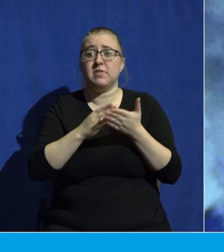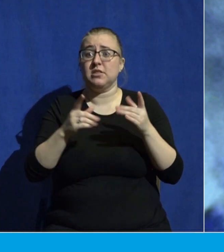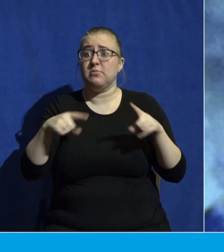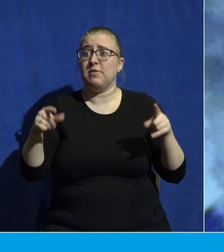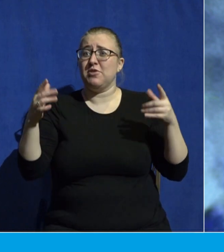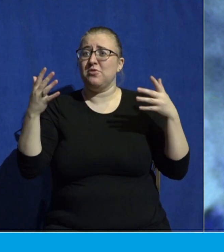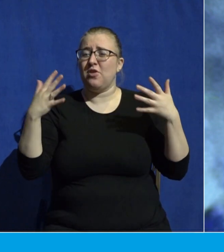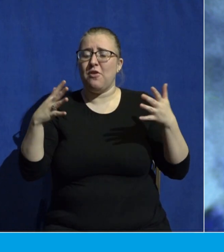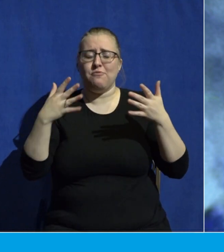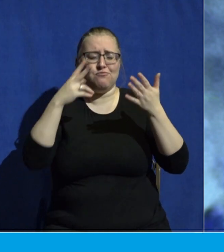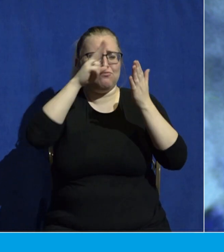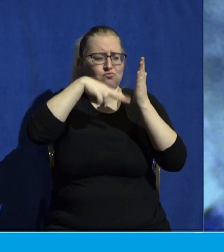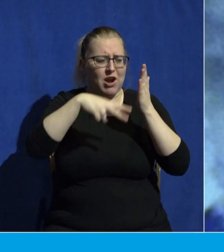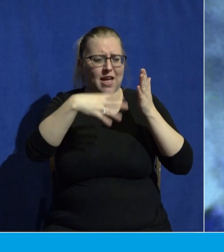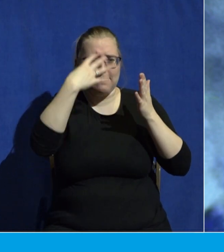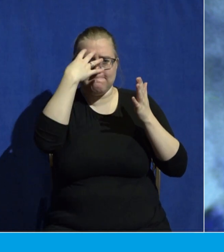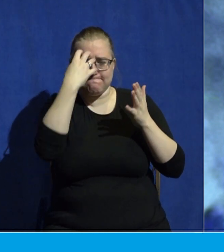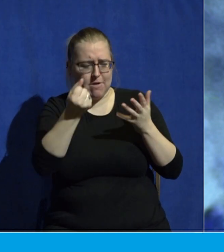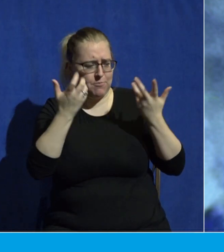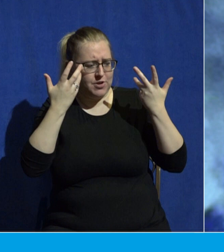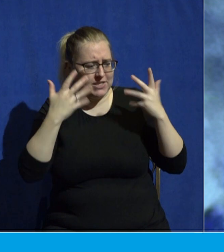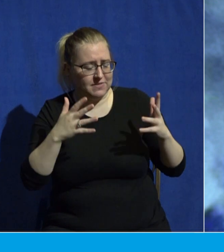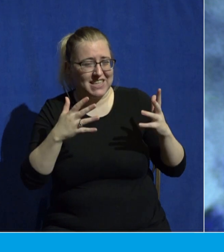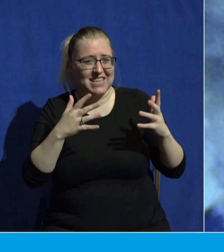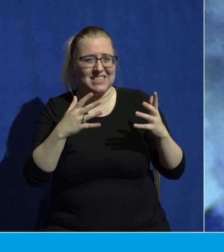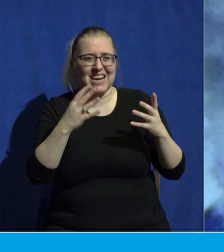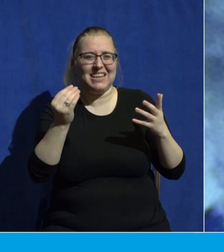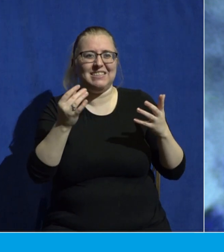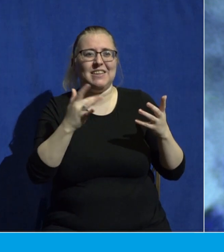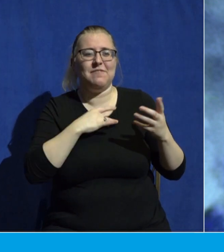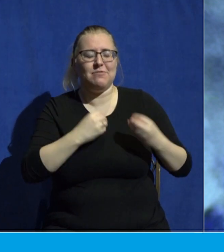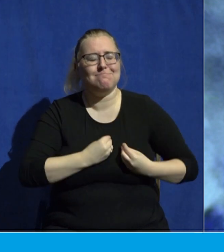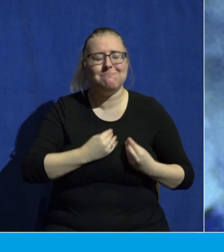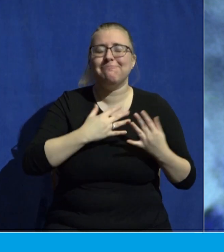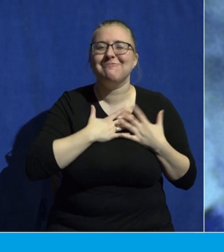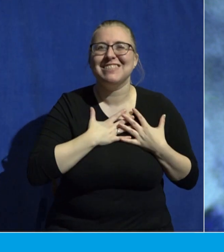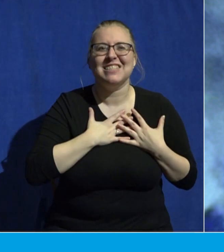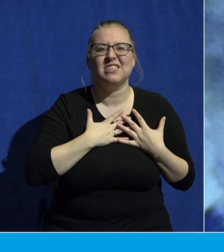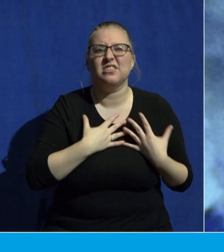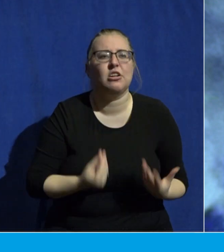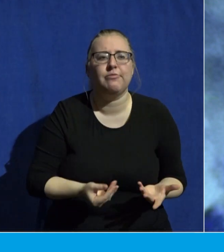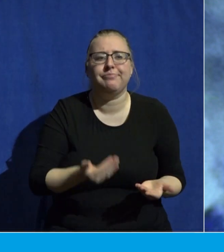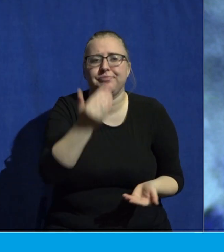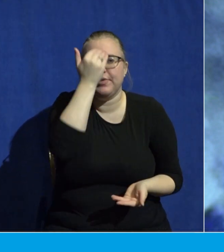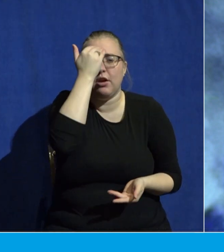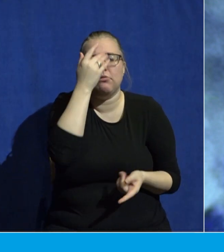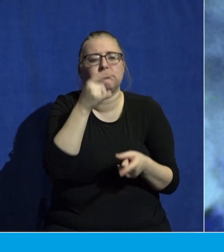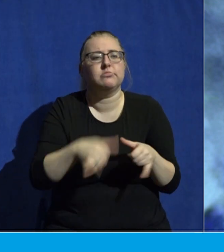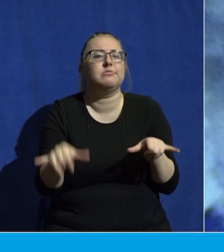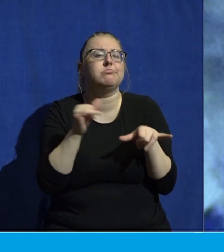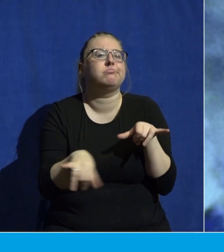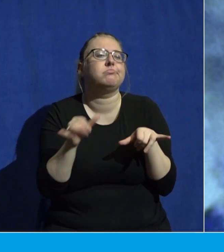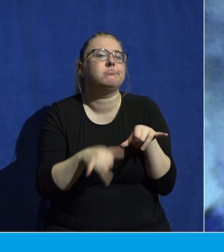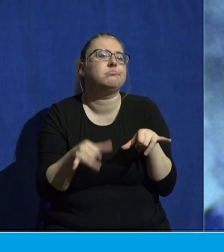memorized it, and you're just no longer moved by this verse. And familiarity can harden us over time.